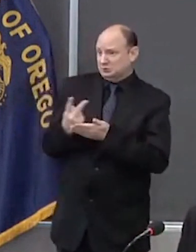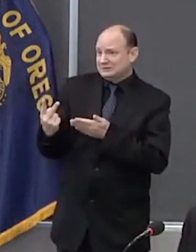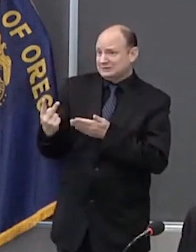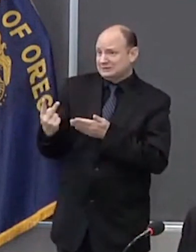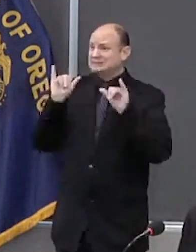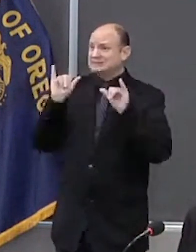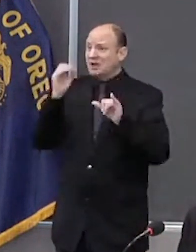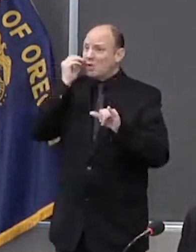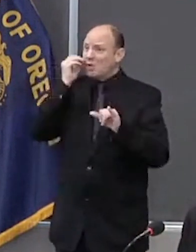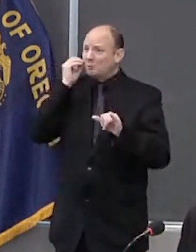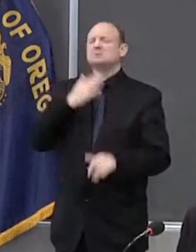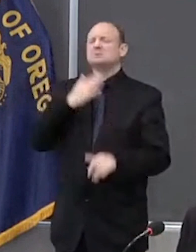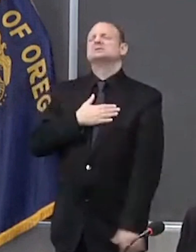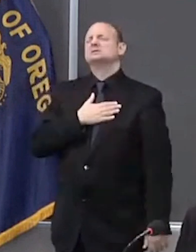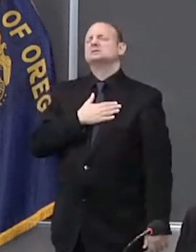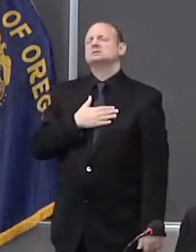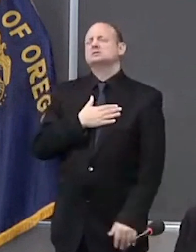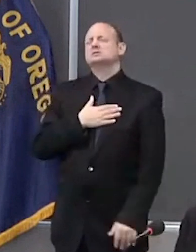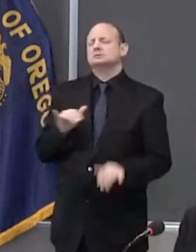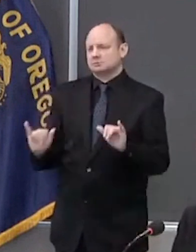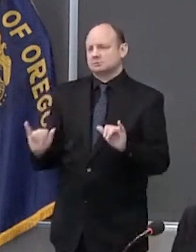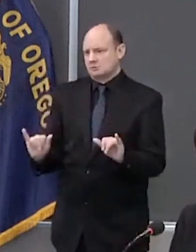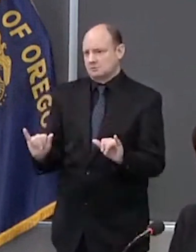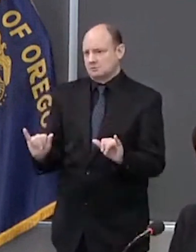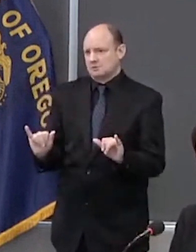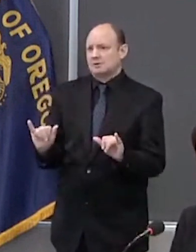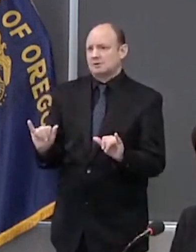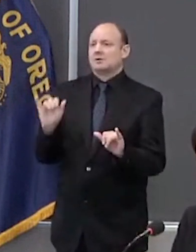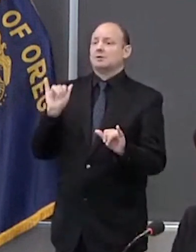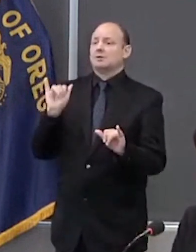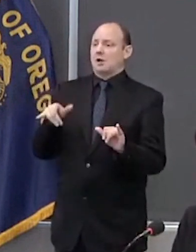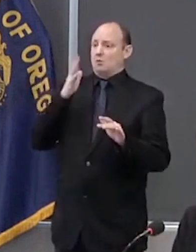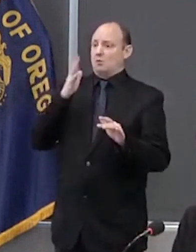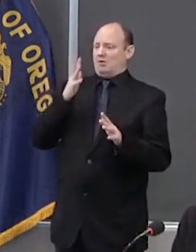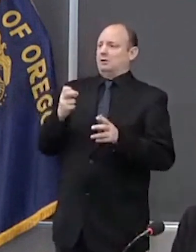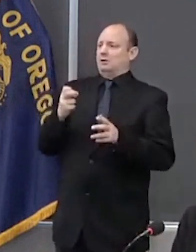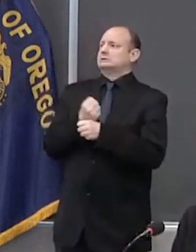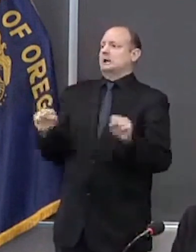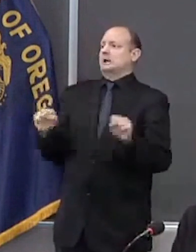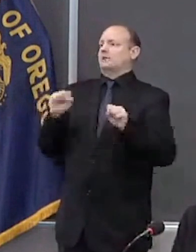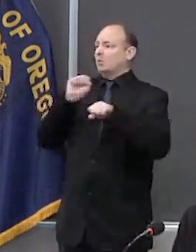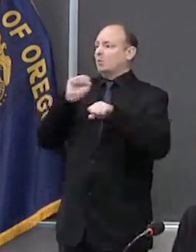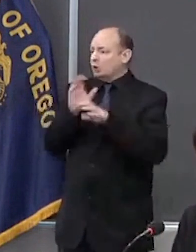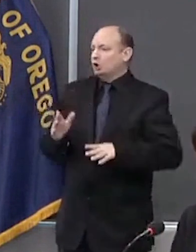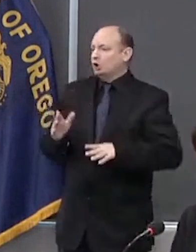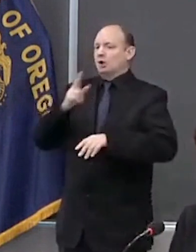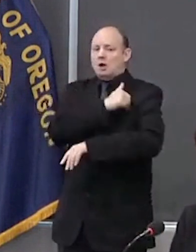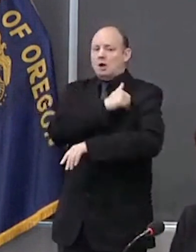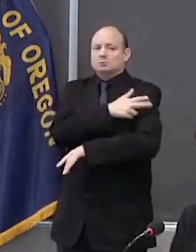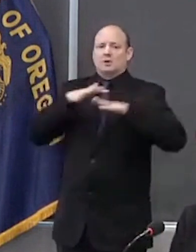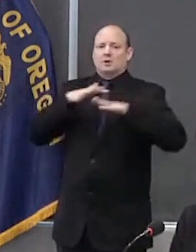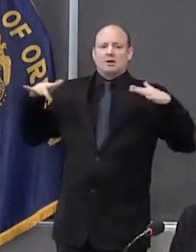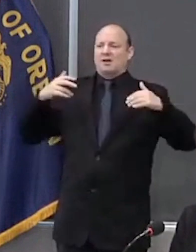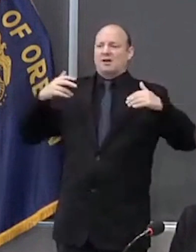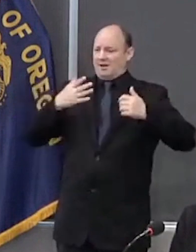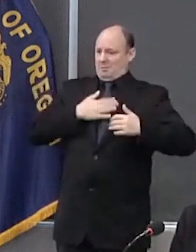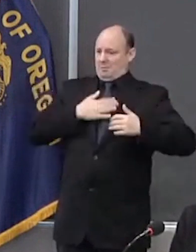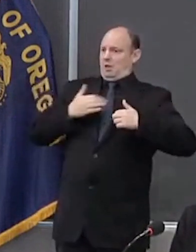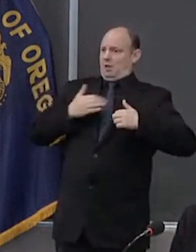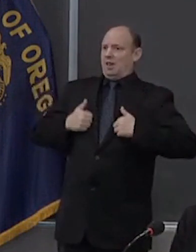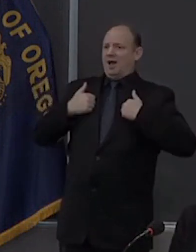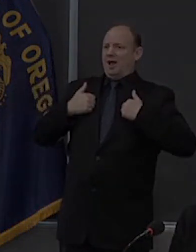Stay home and save my life and the lives of our families, neighbors, friends and essential workers across the state.